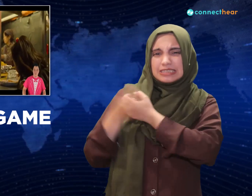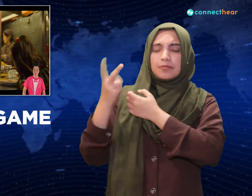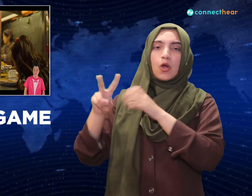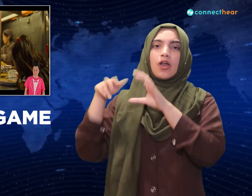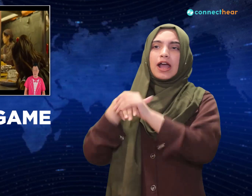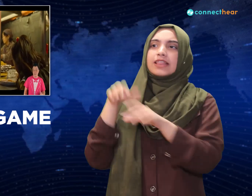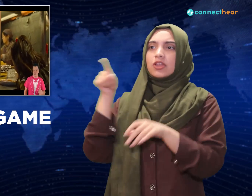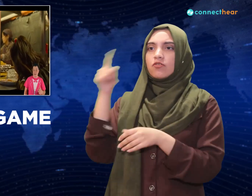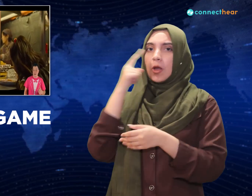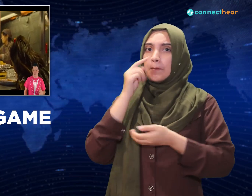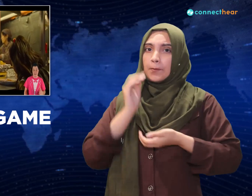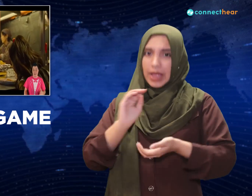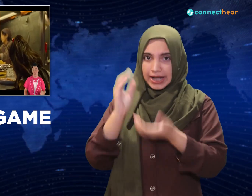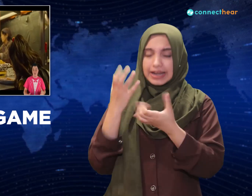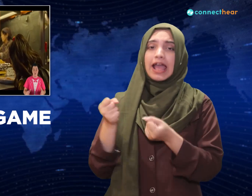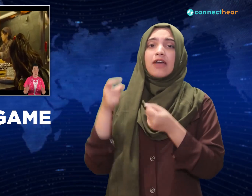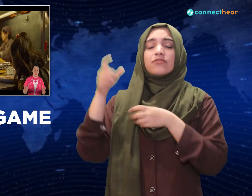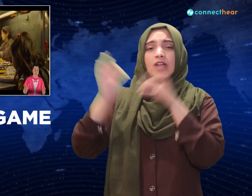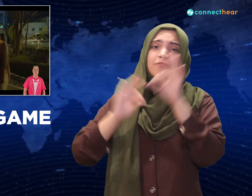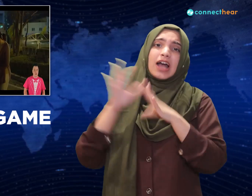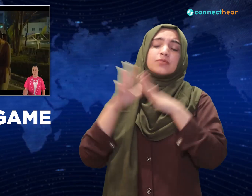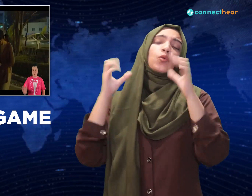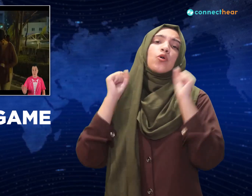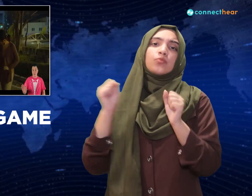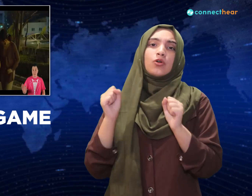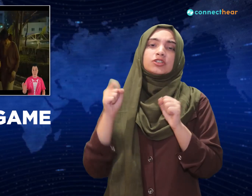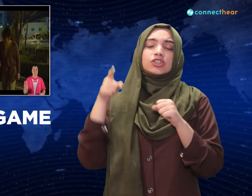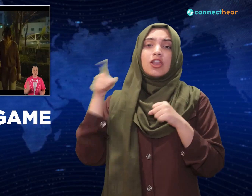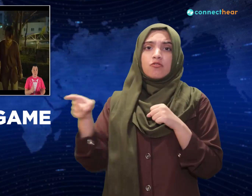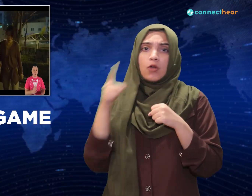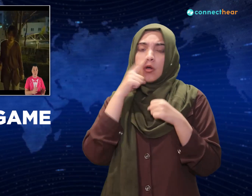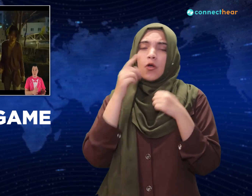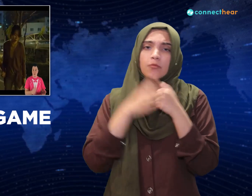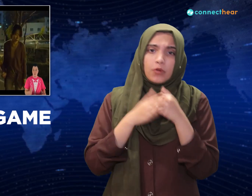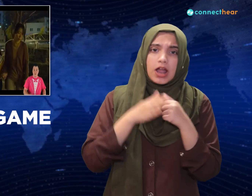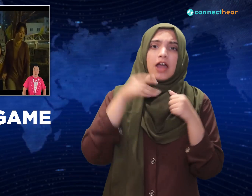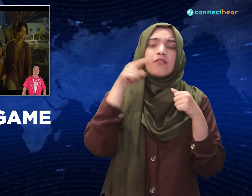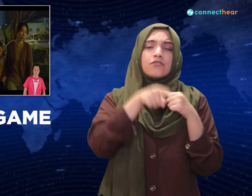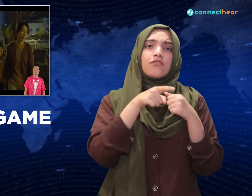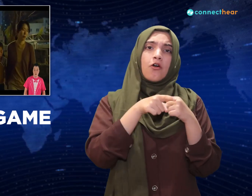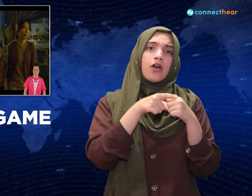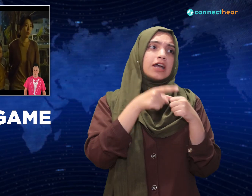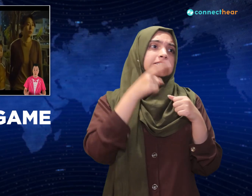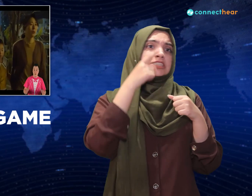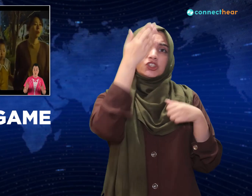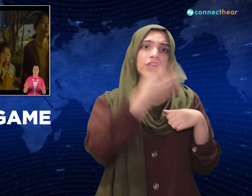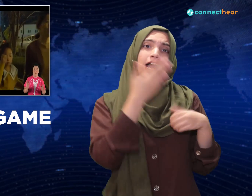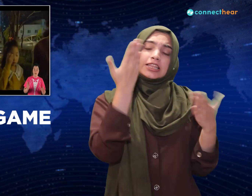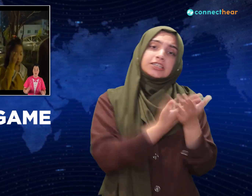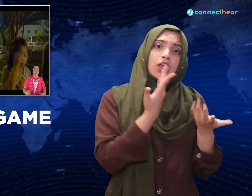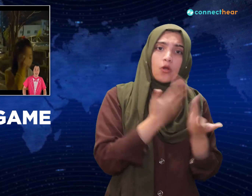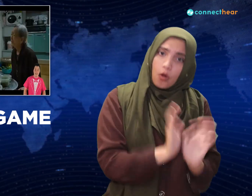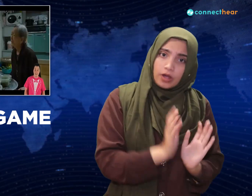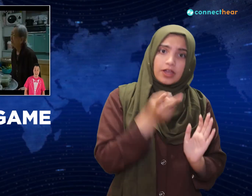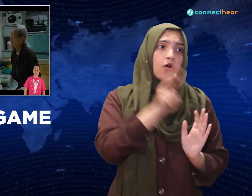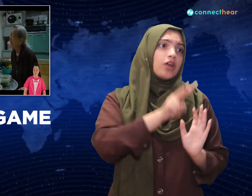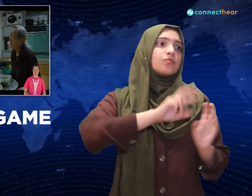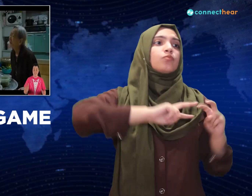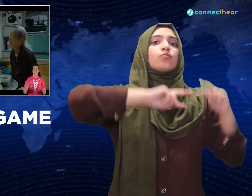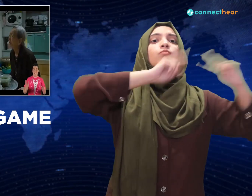much and doesn't care that he has no money. But unfortunately his ex-wife and her new husband are moving to America. Gi-hun will never see